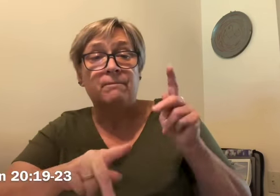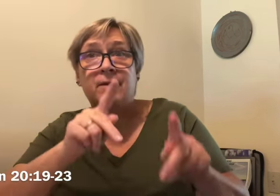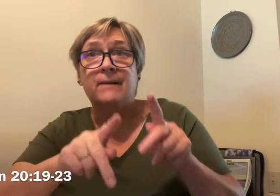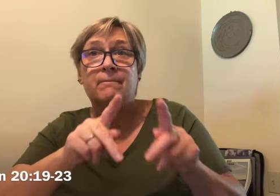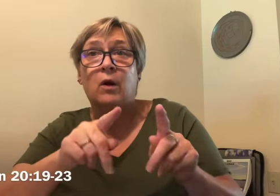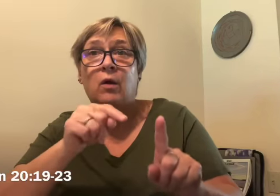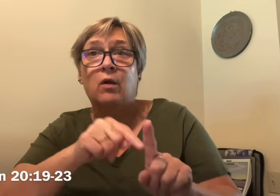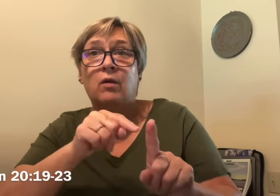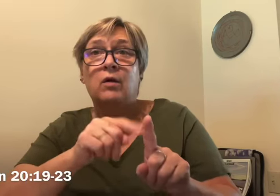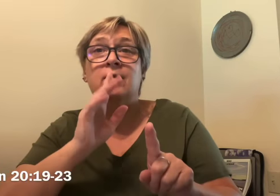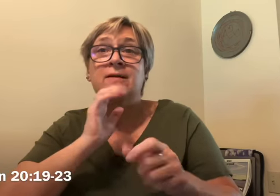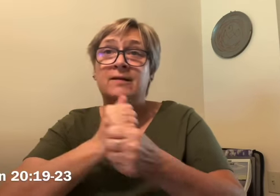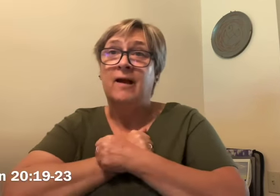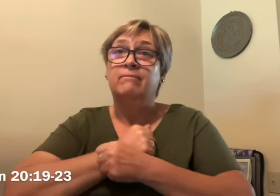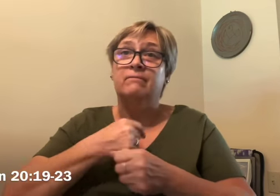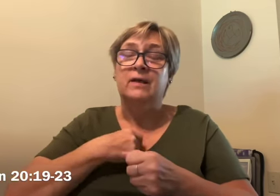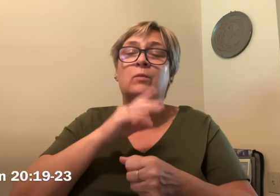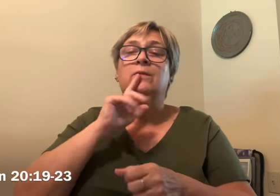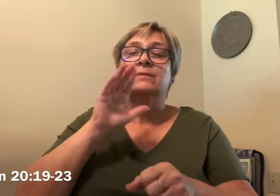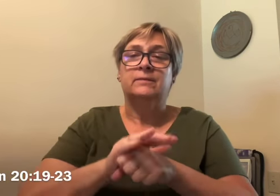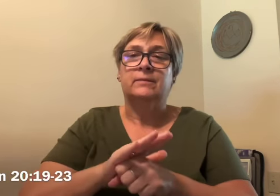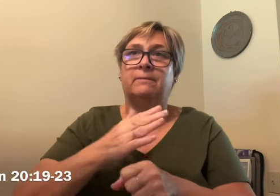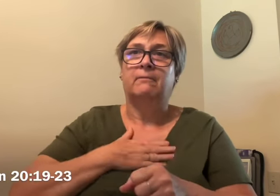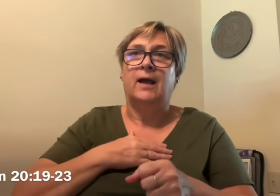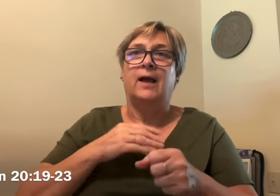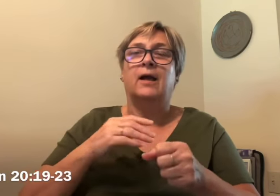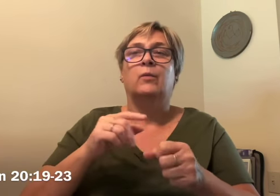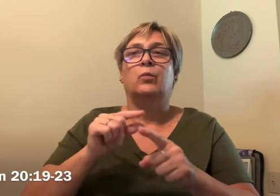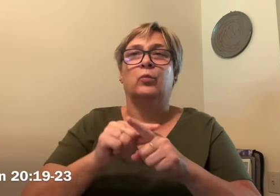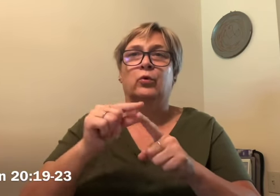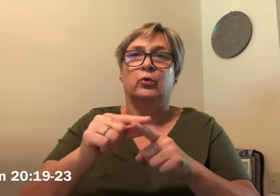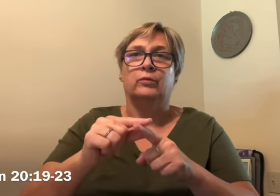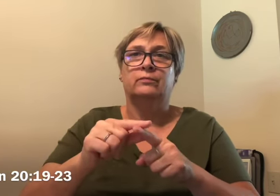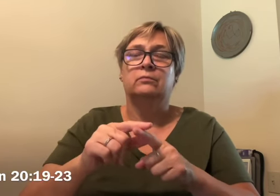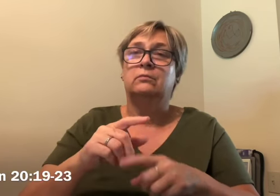whoever loves me will keep my word and my Father will love him